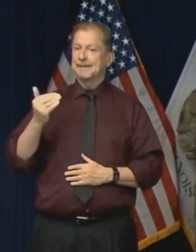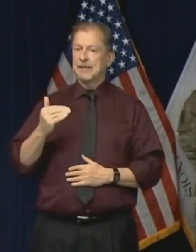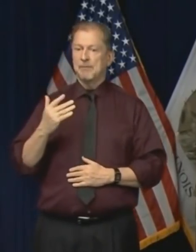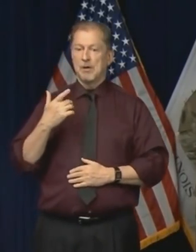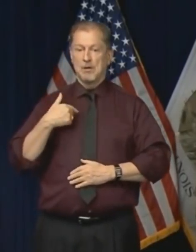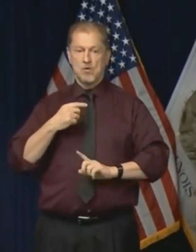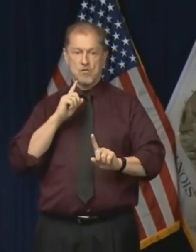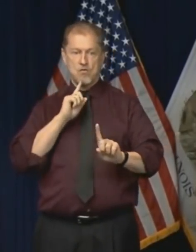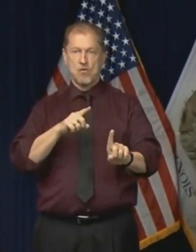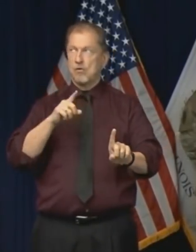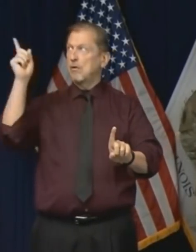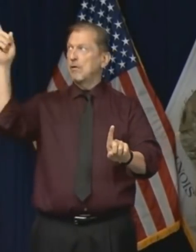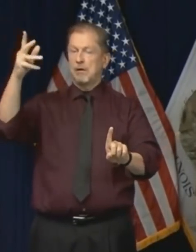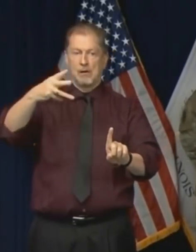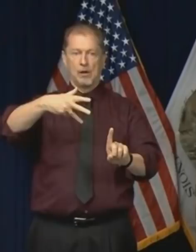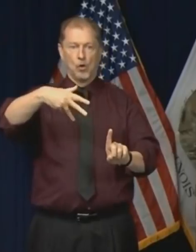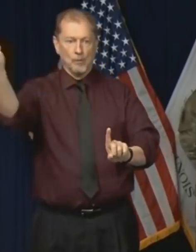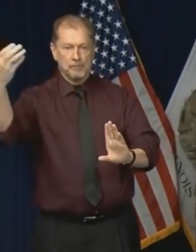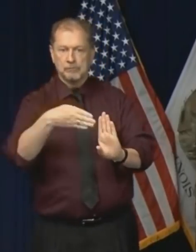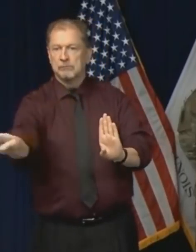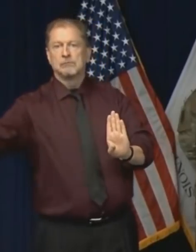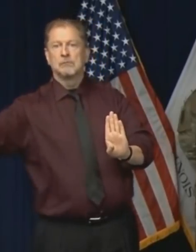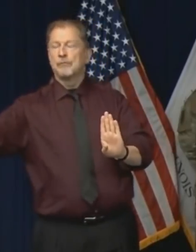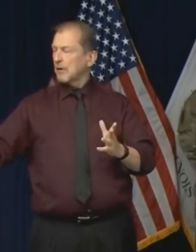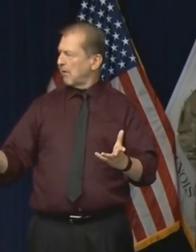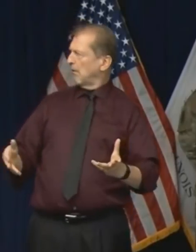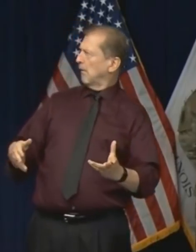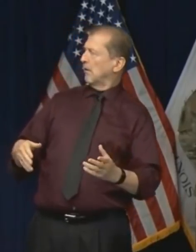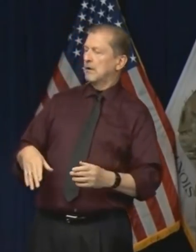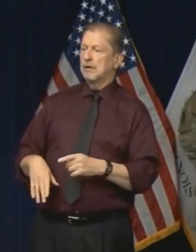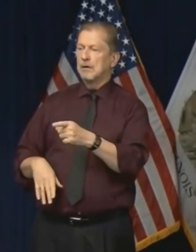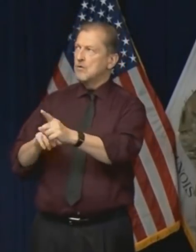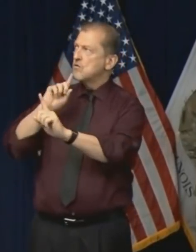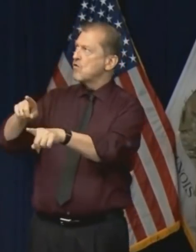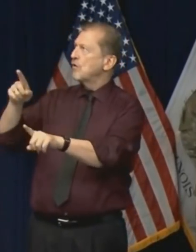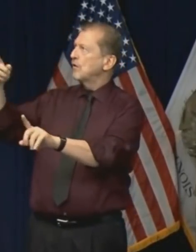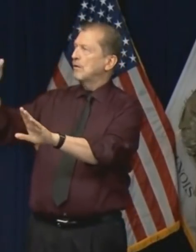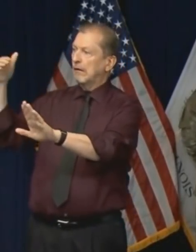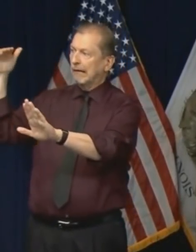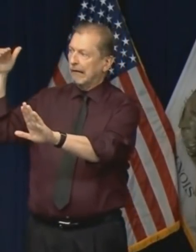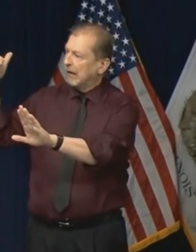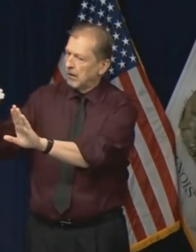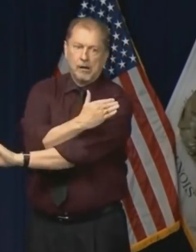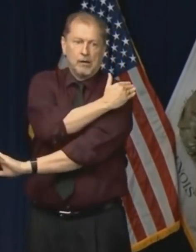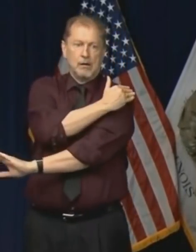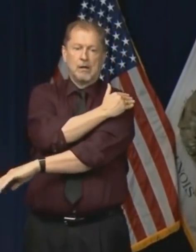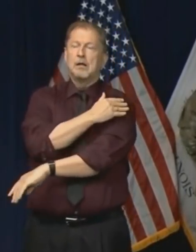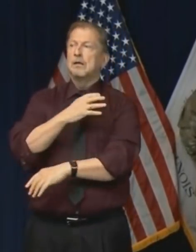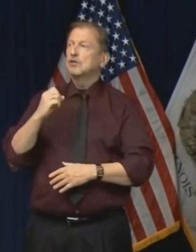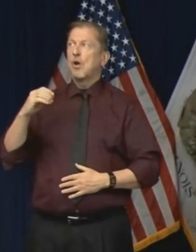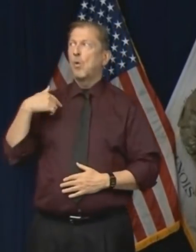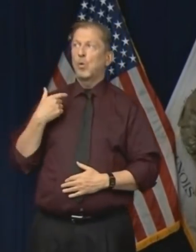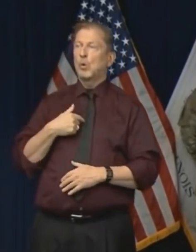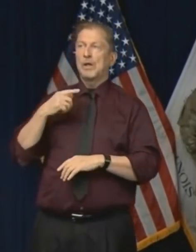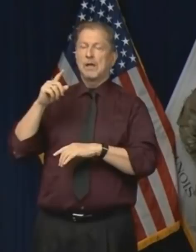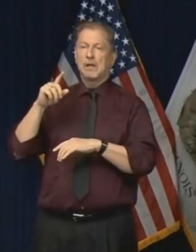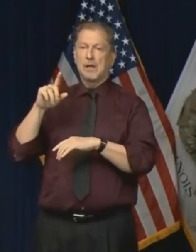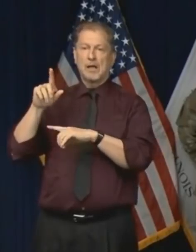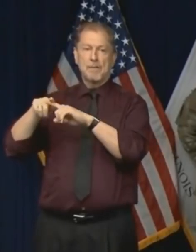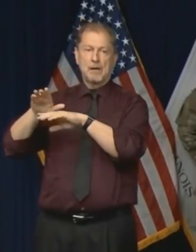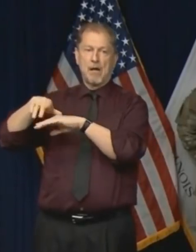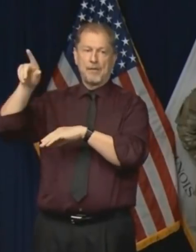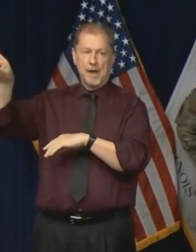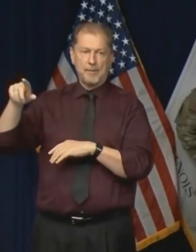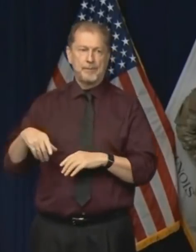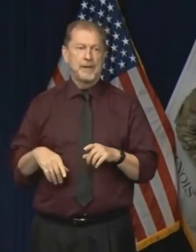interrupting supplies that are being sent elsewhere in the nation. And so I wanted to make sure that we receive what we ordered. And